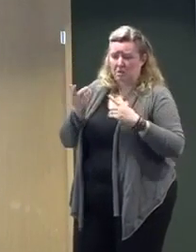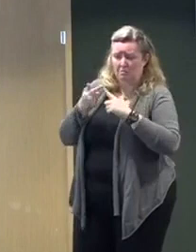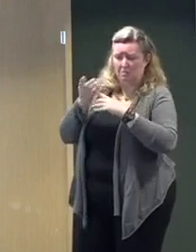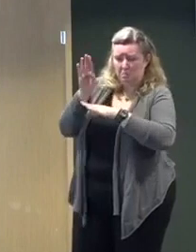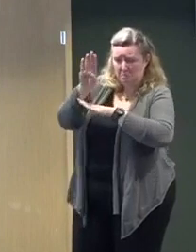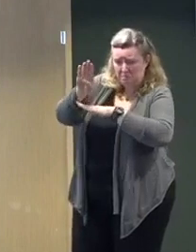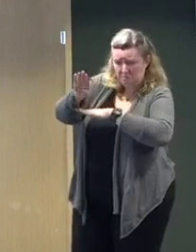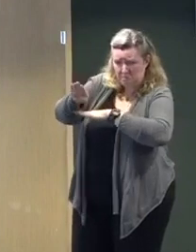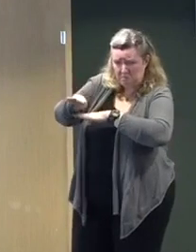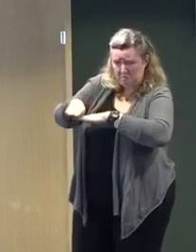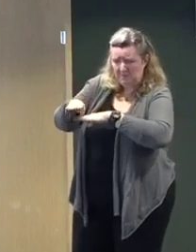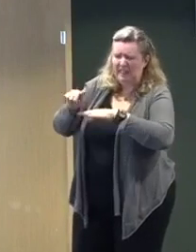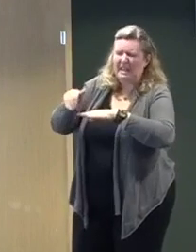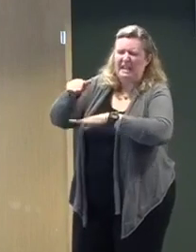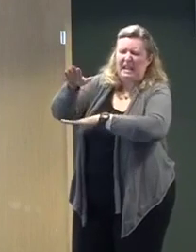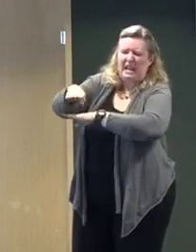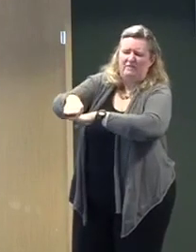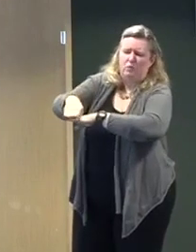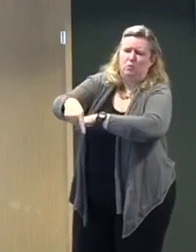at 3 p.m., as I mentioned.